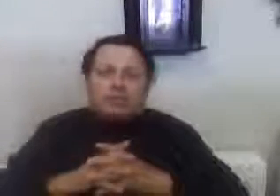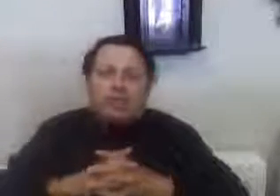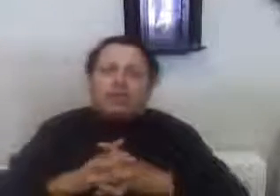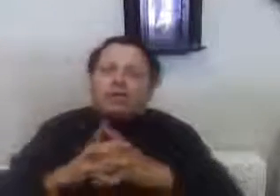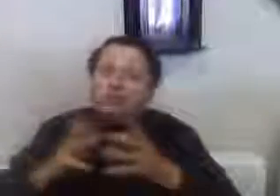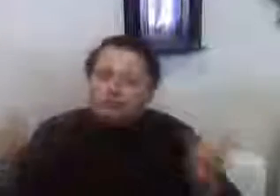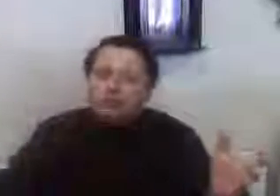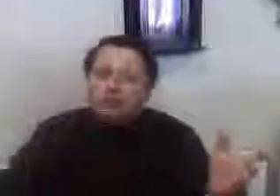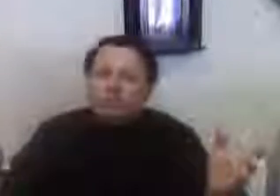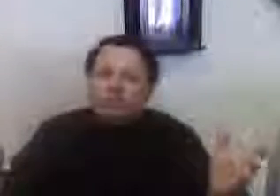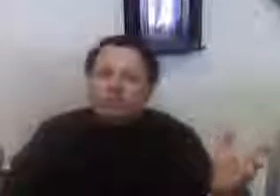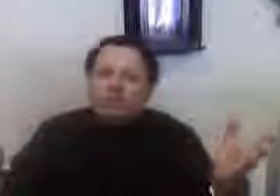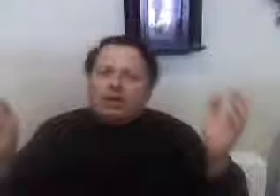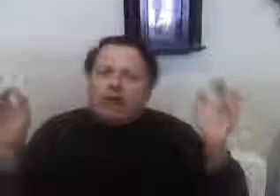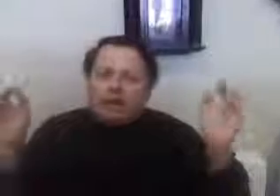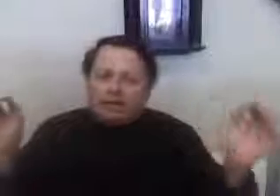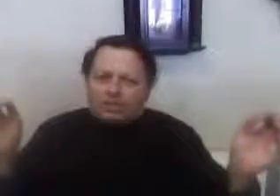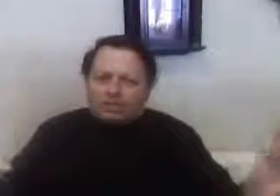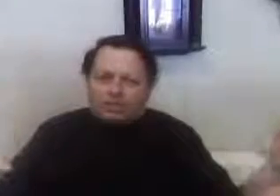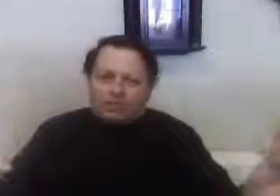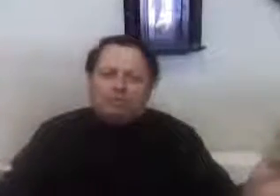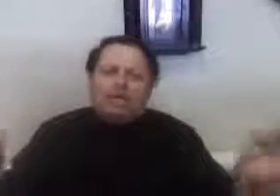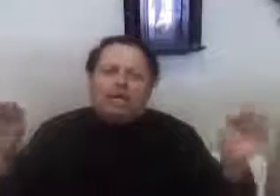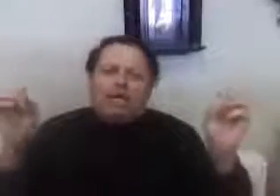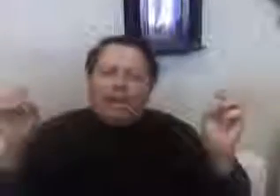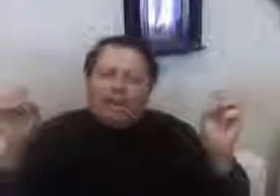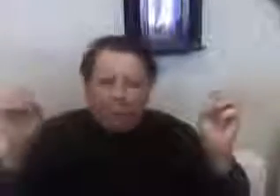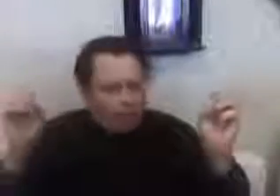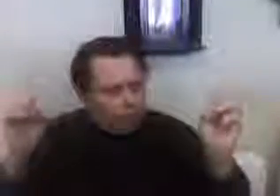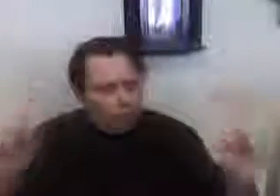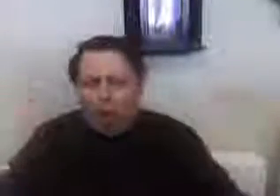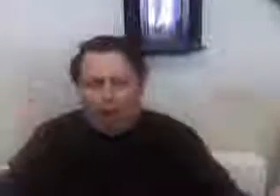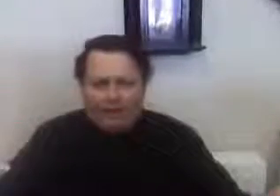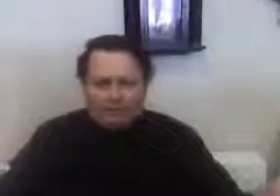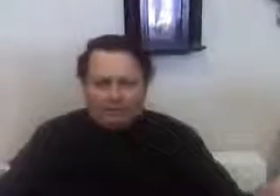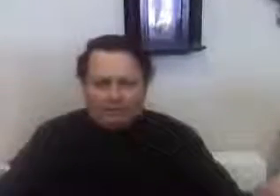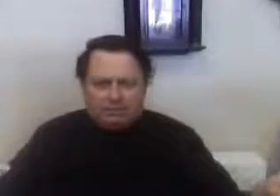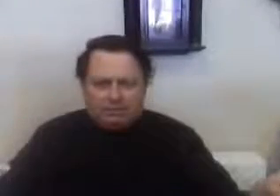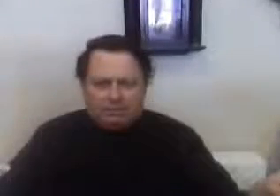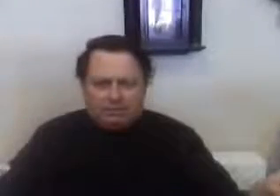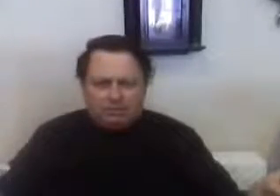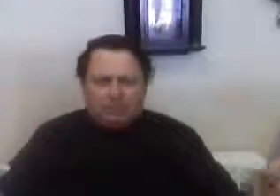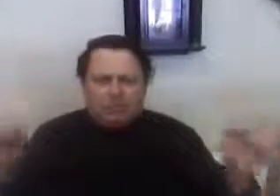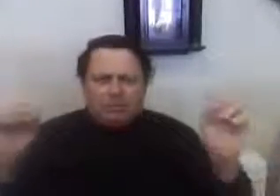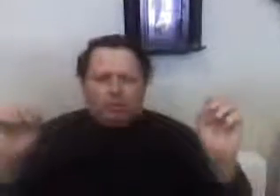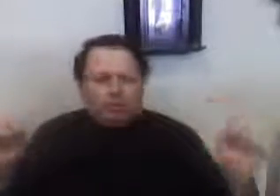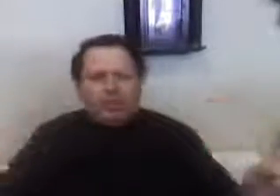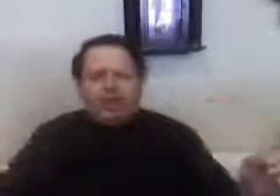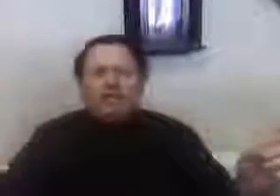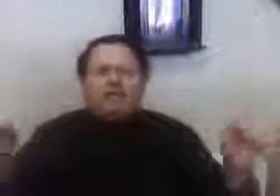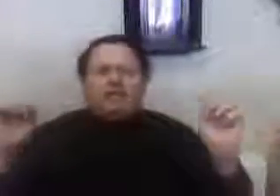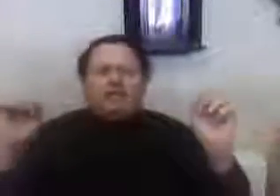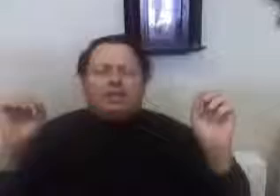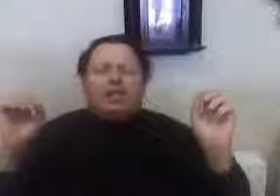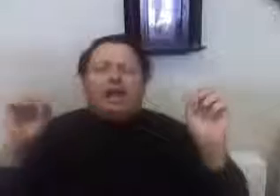like unions are extremely important within the